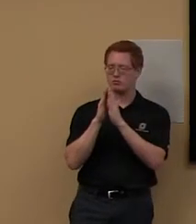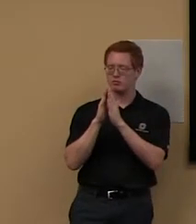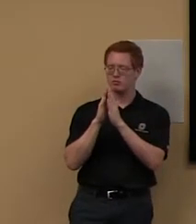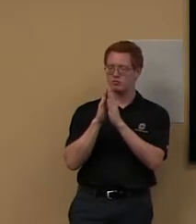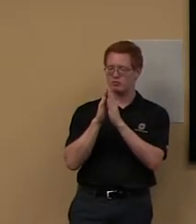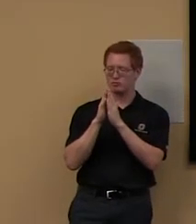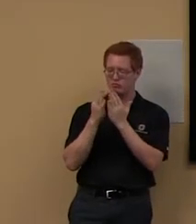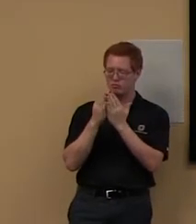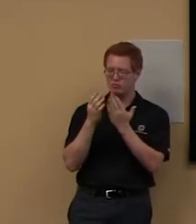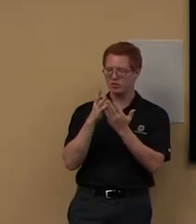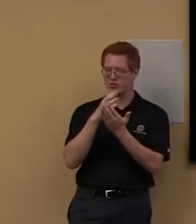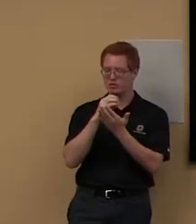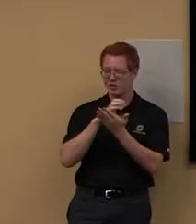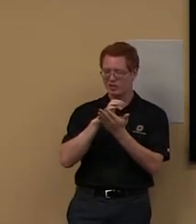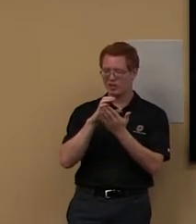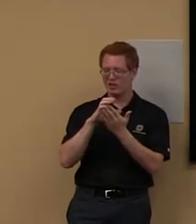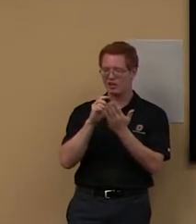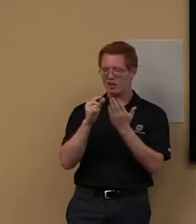before I get to that. Um,